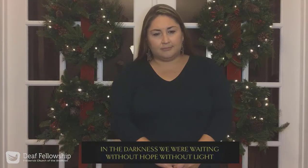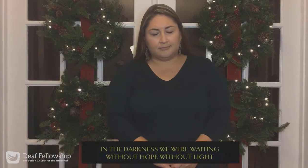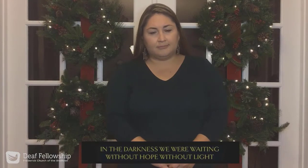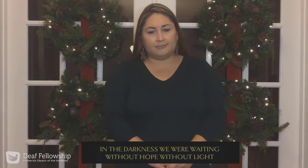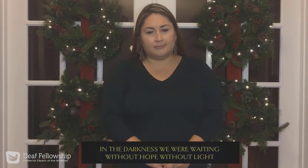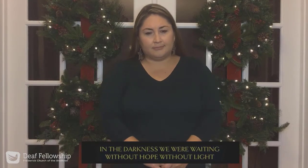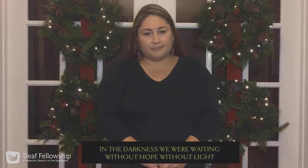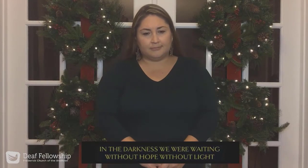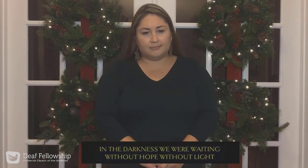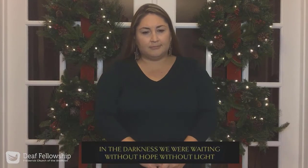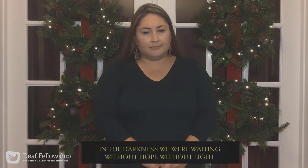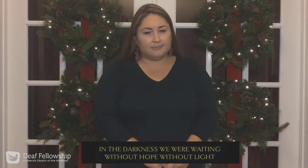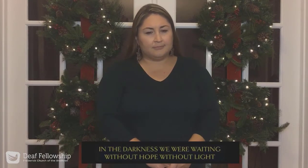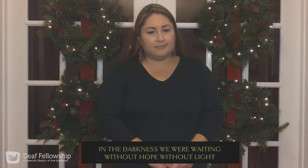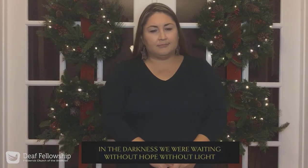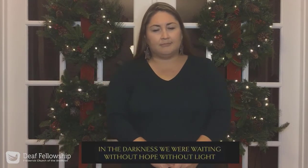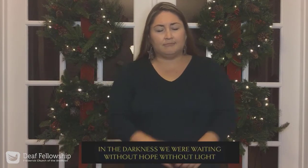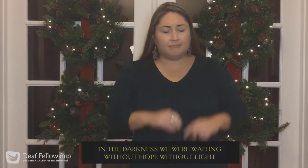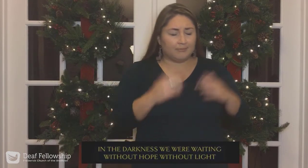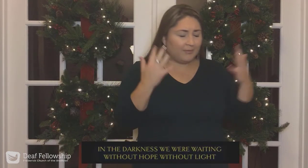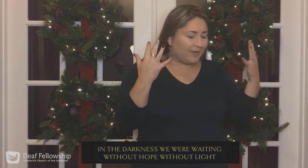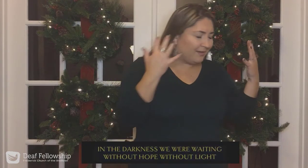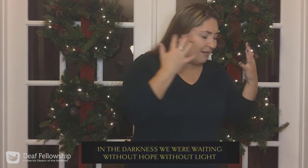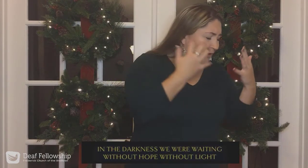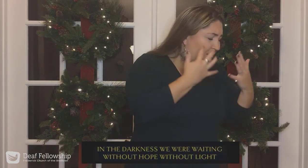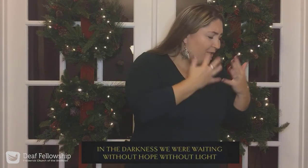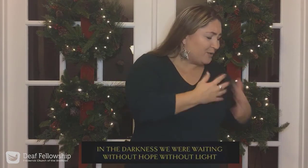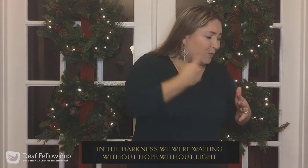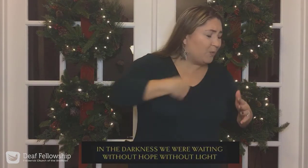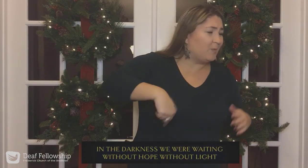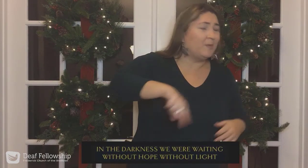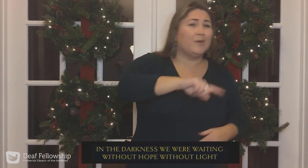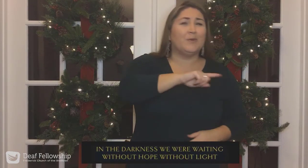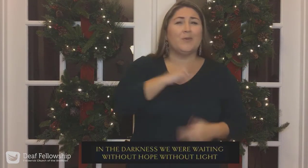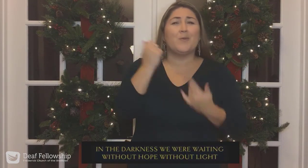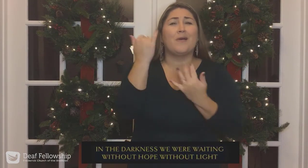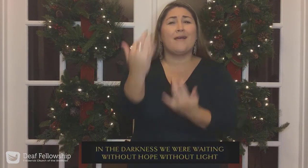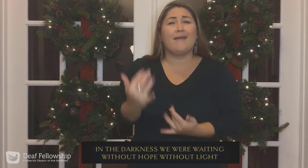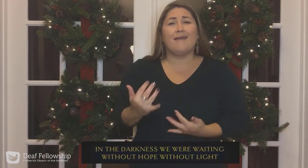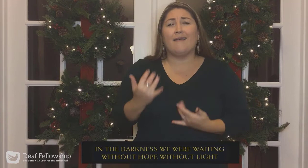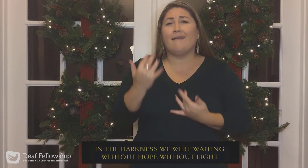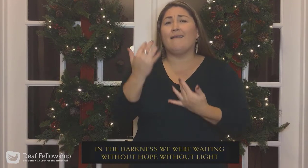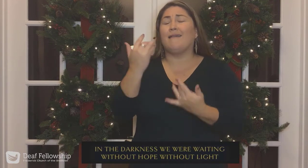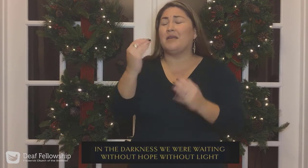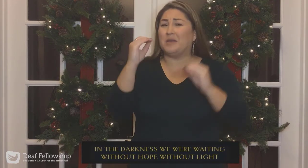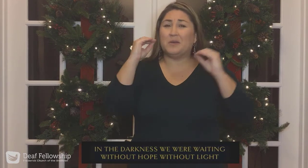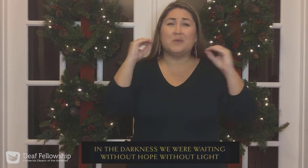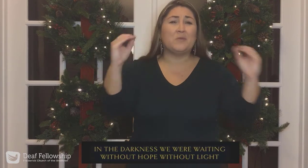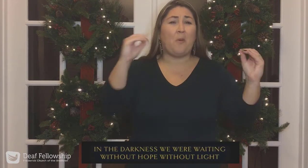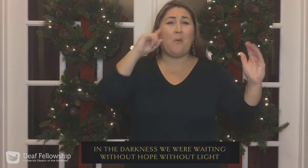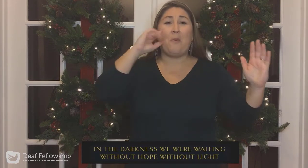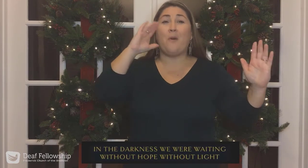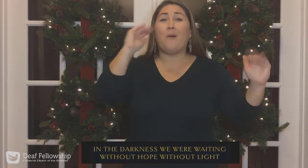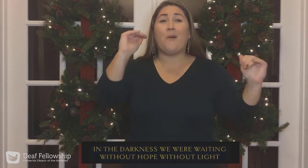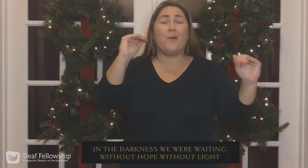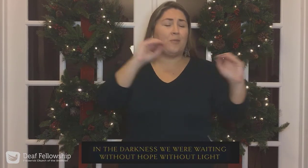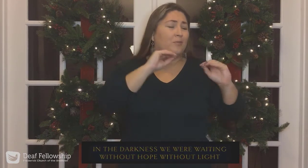In the darkness, we were waiting without hope, without light.